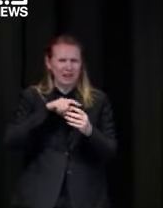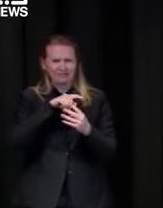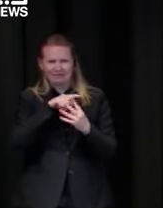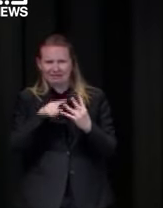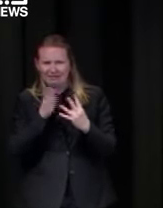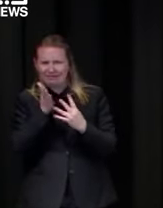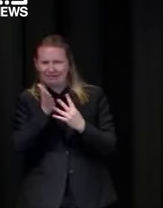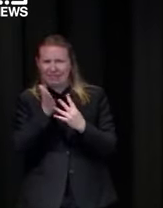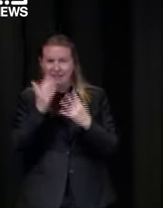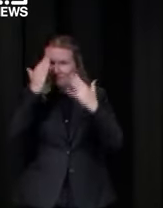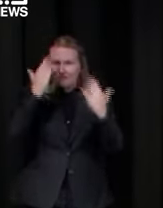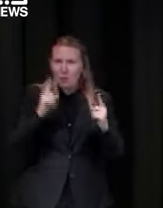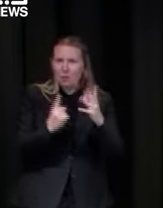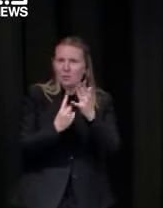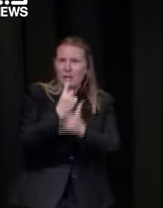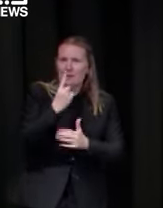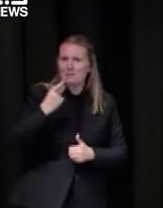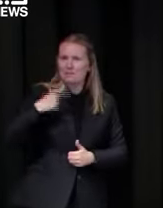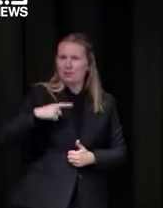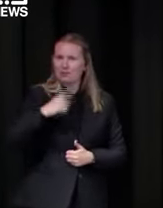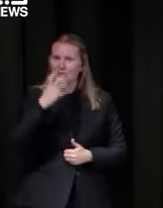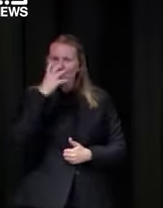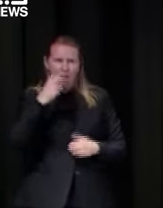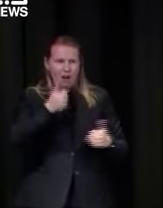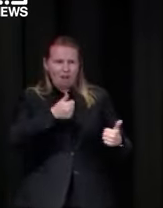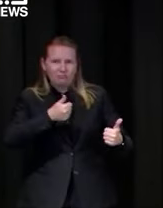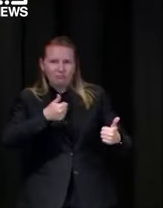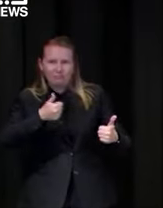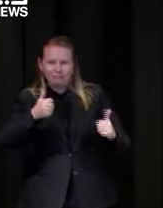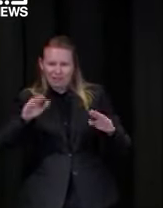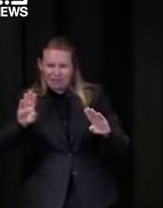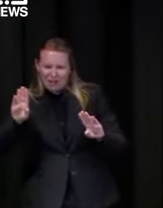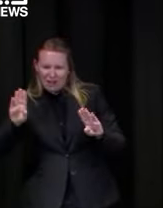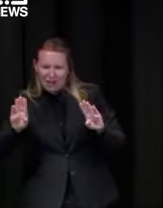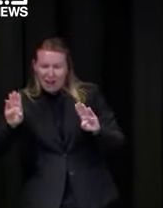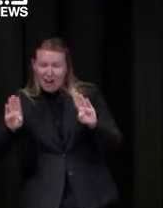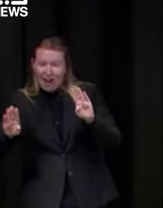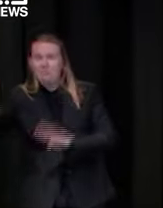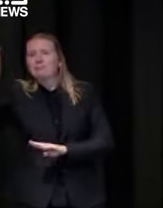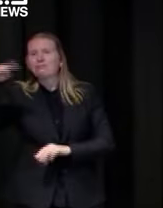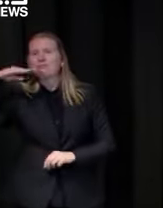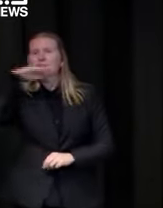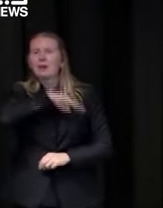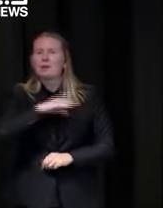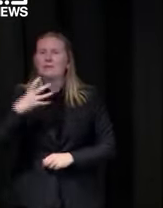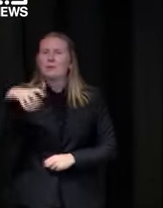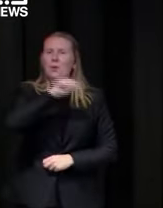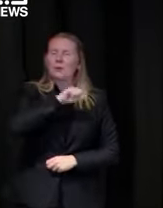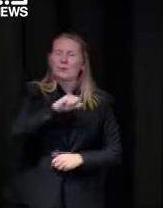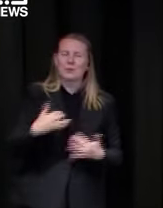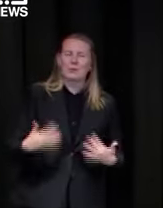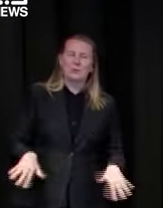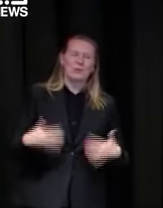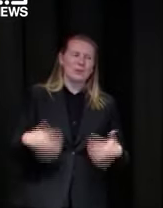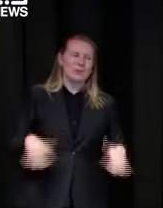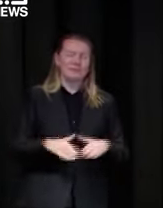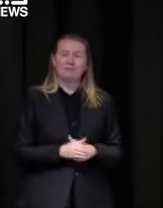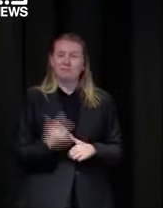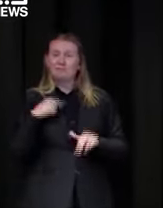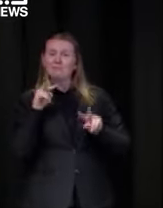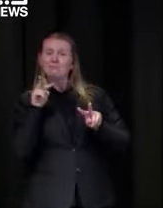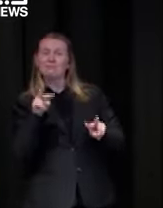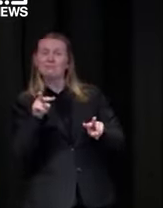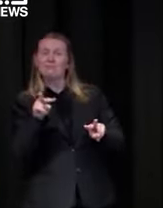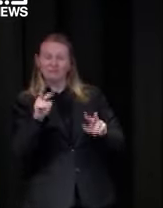coming uh the dogs were playing really well and that and that but the days just overran them um look optus stadium look fabulous um